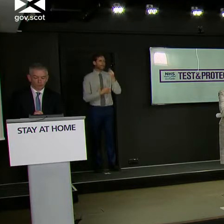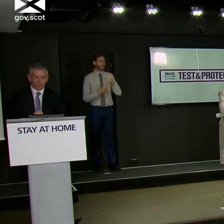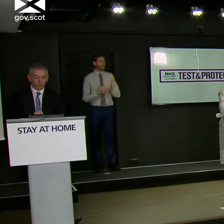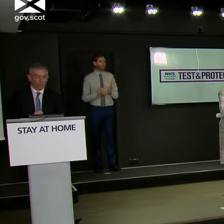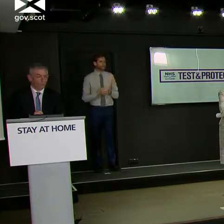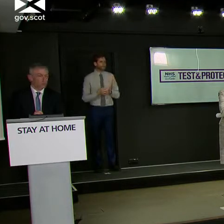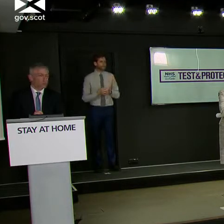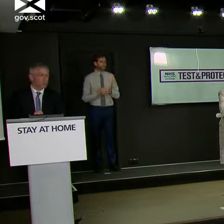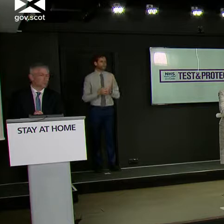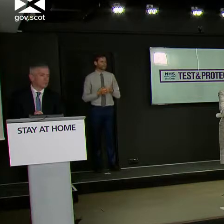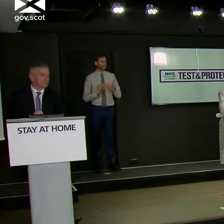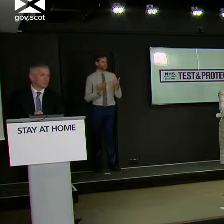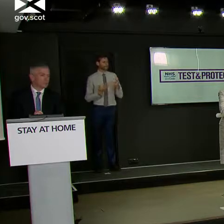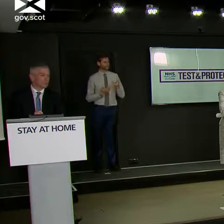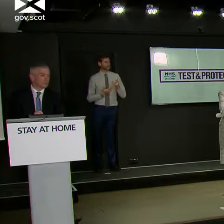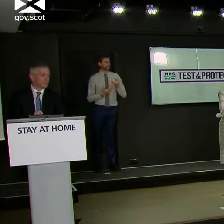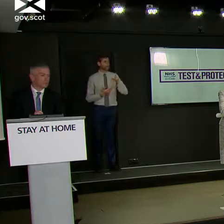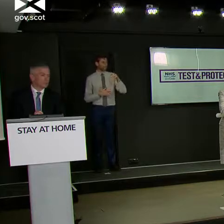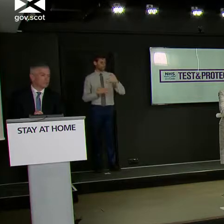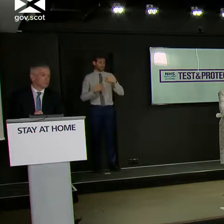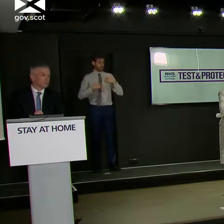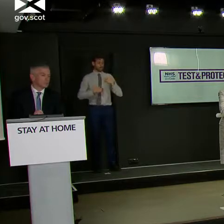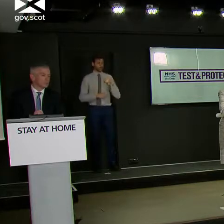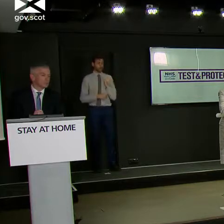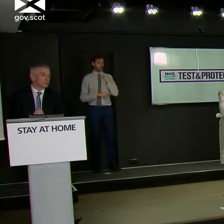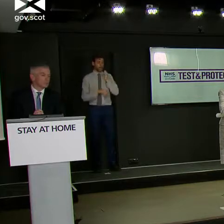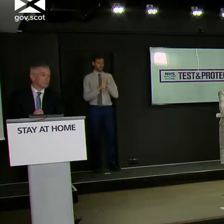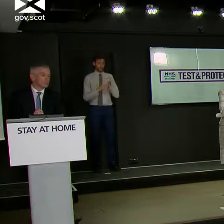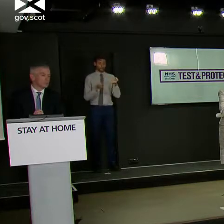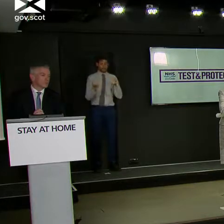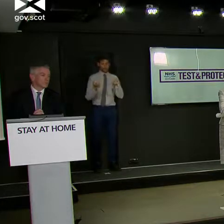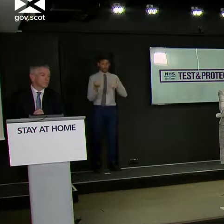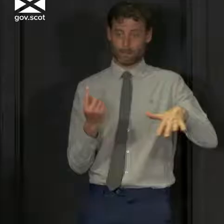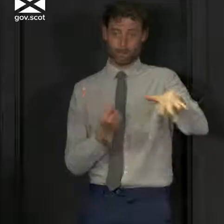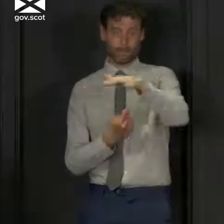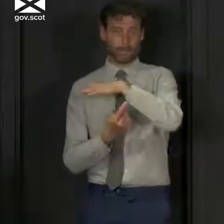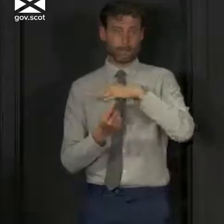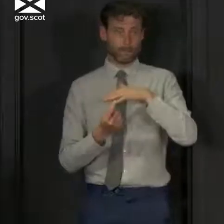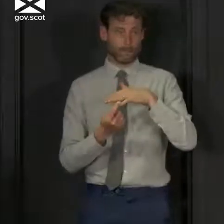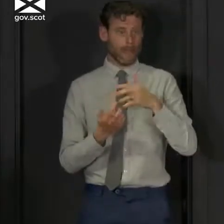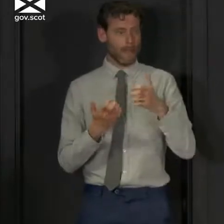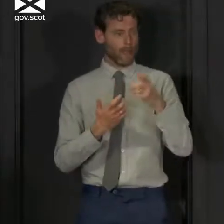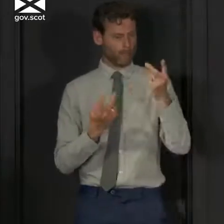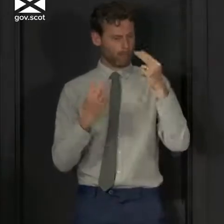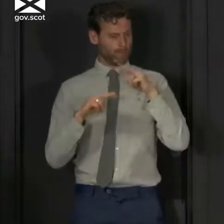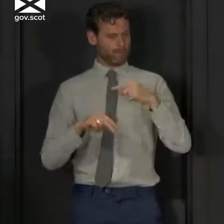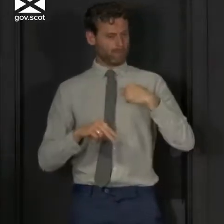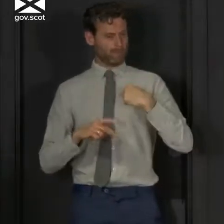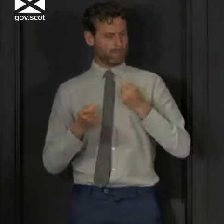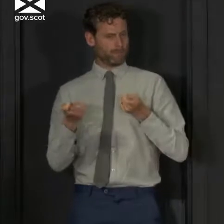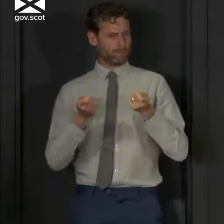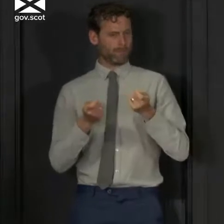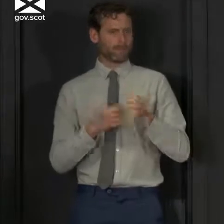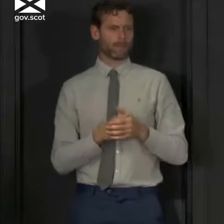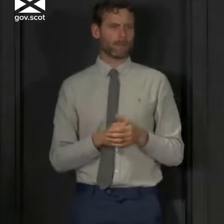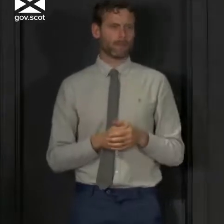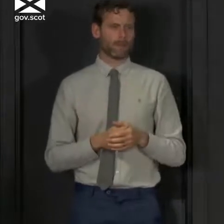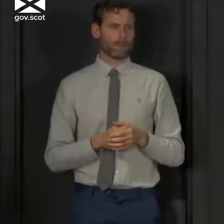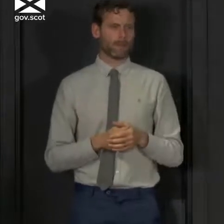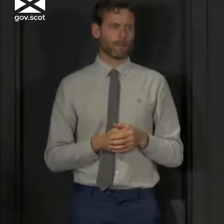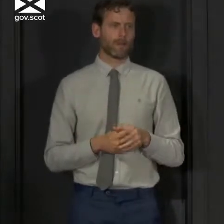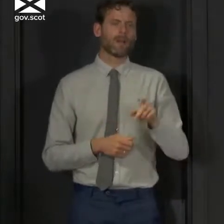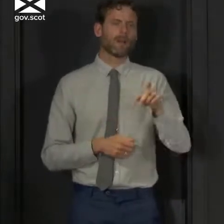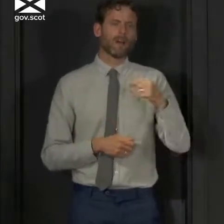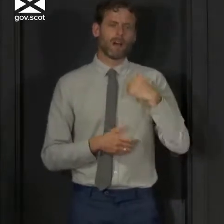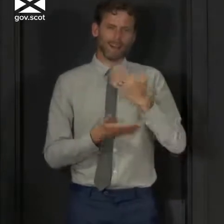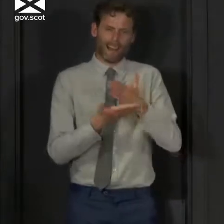about the Scottish government's handling of the epidemic? Well, I should say first of all, I don't think there's any acceptable